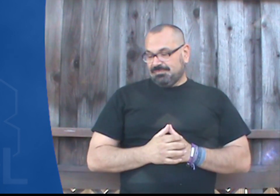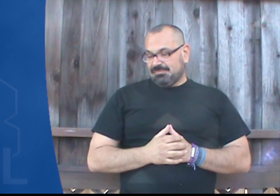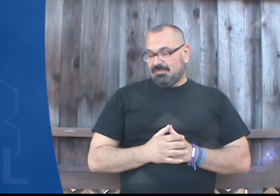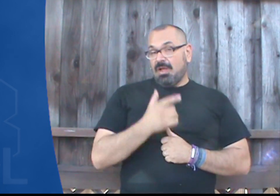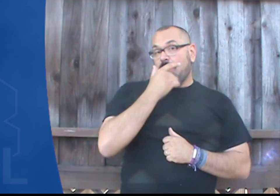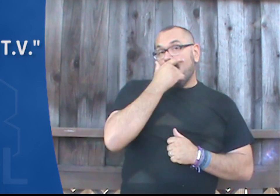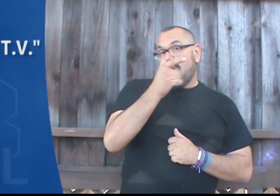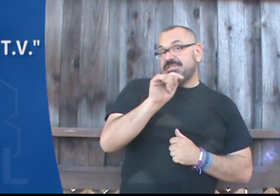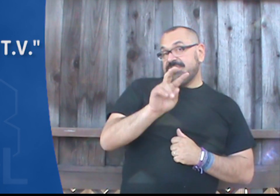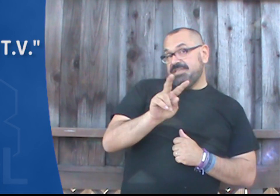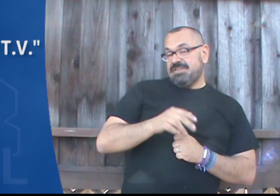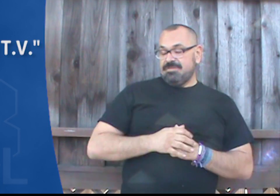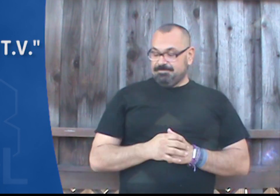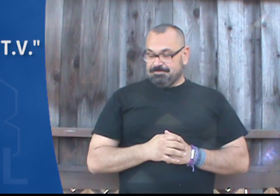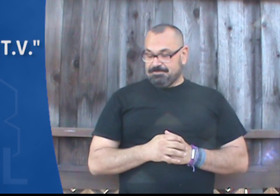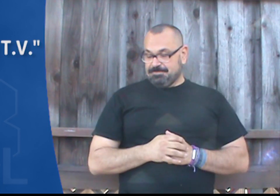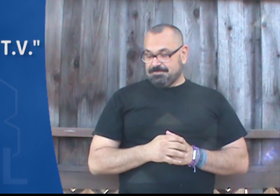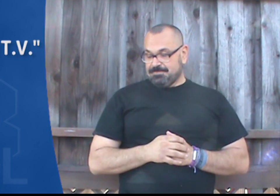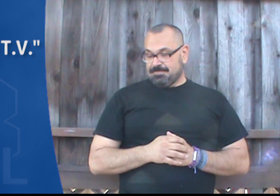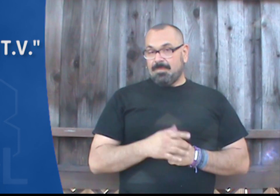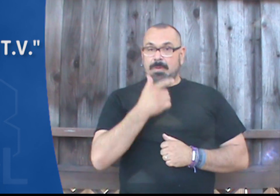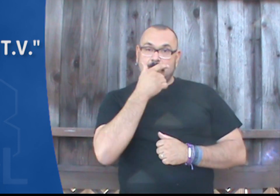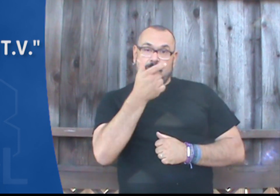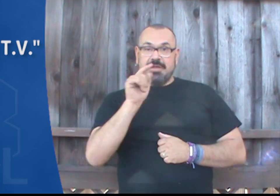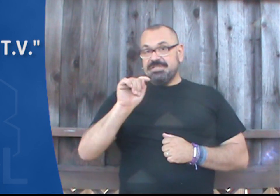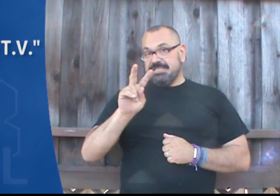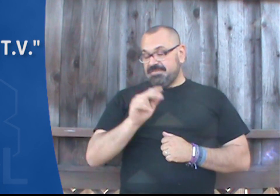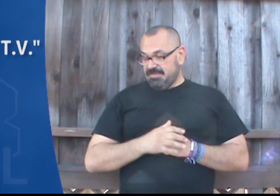Watching TV. Watching TV.